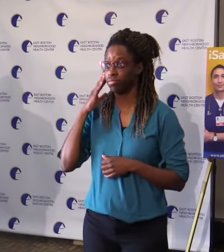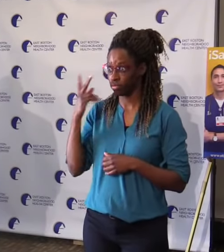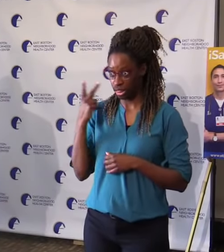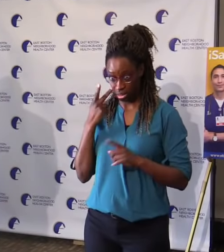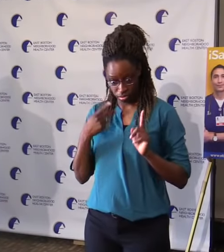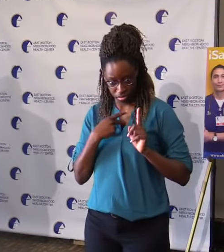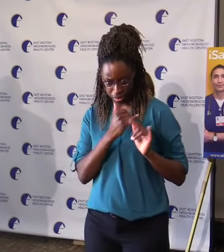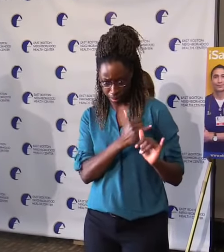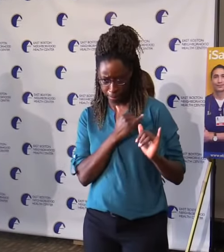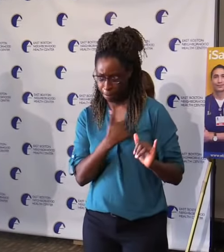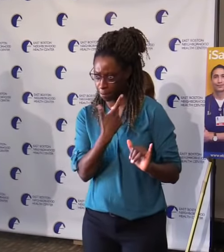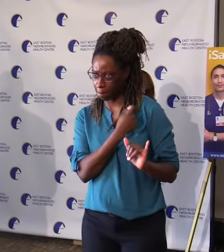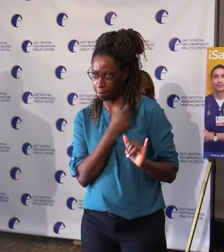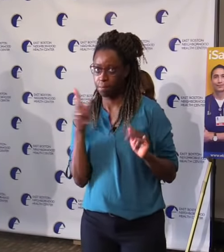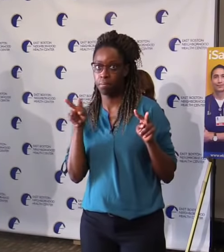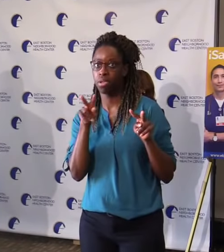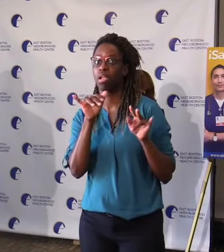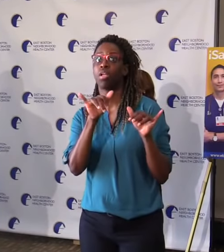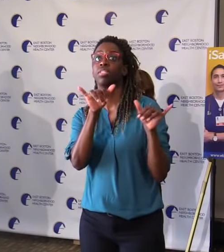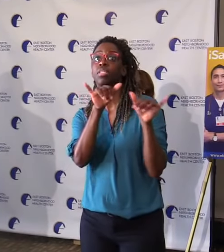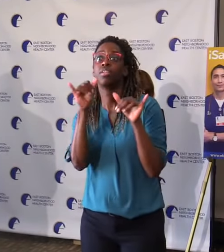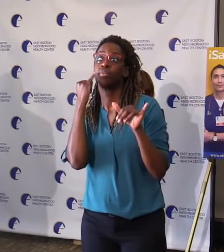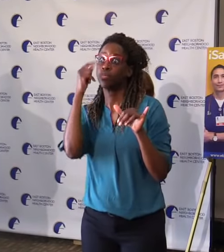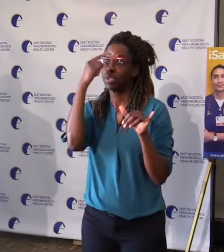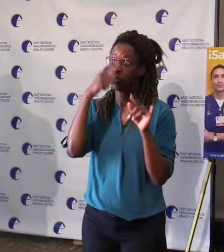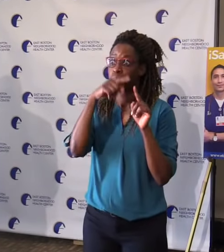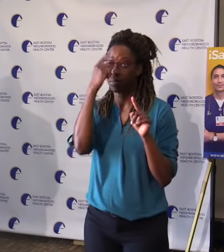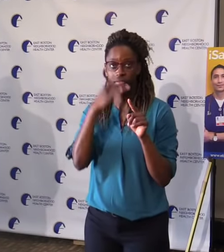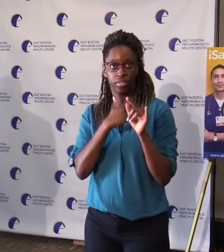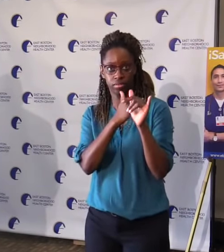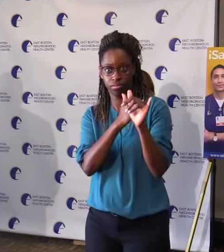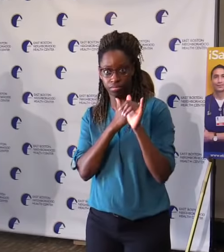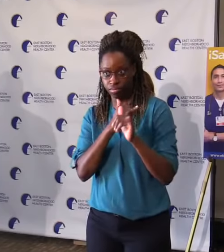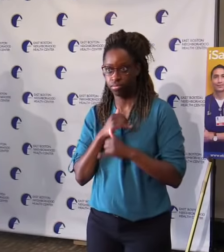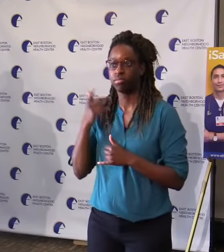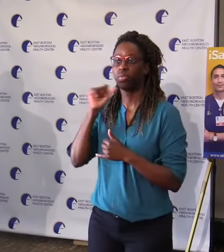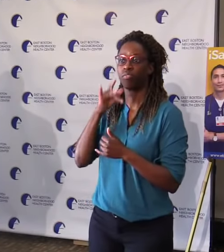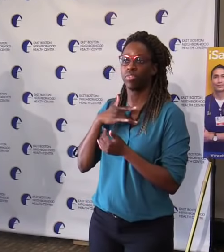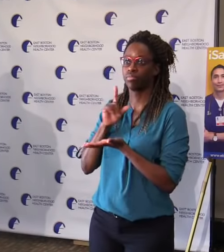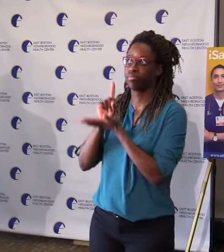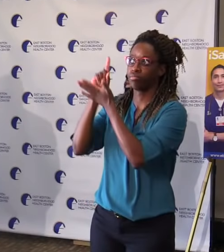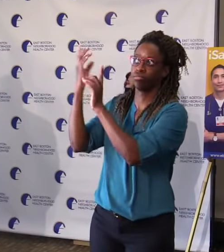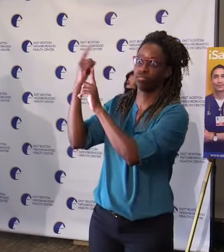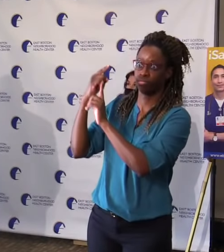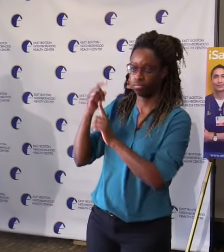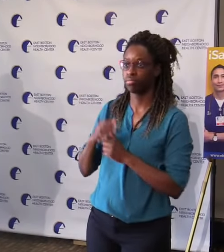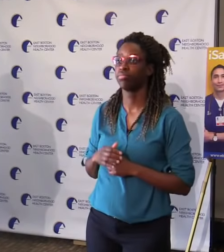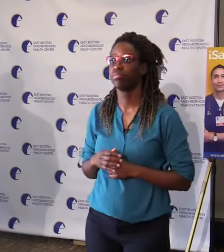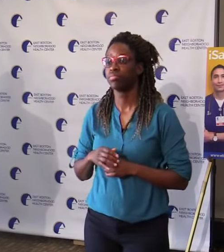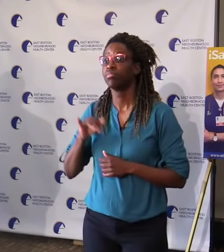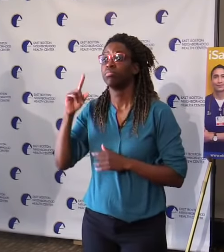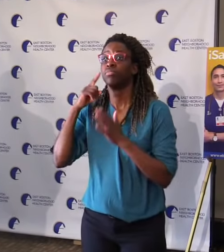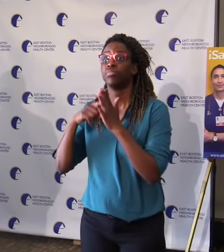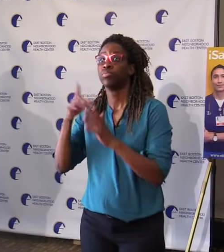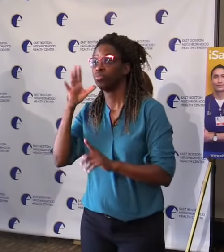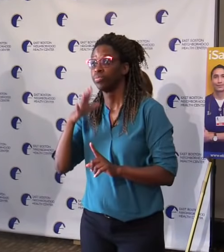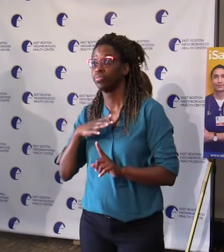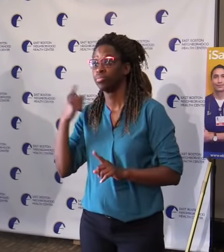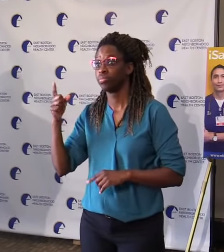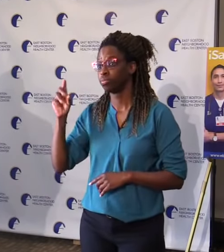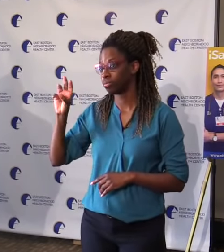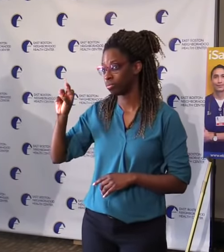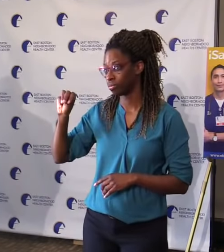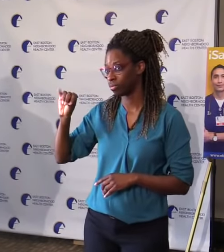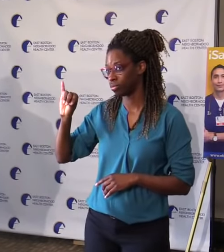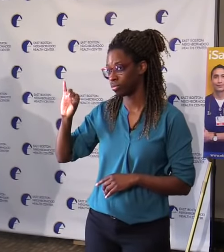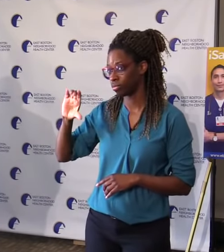lift up one in my closing remarks. Melissa Houston called me recently and she said, Michael, I work for a local hospital, but I want to give up my free time